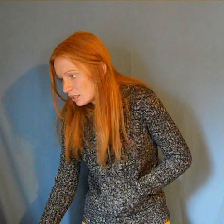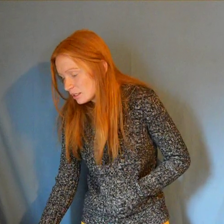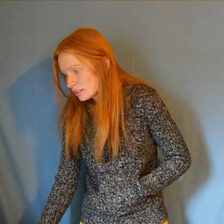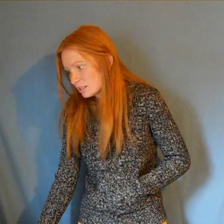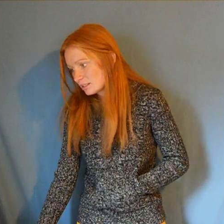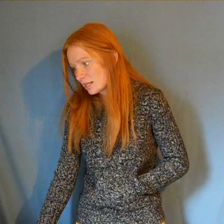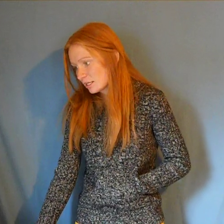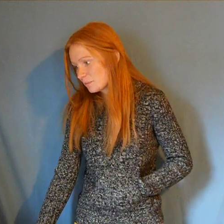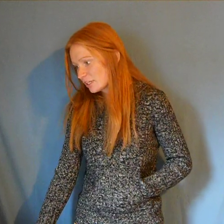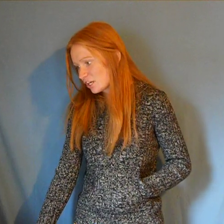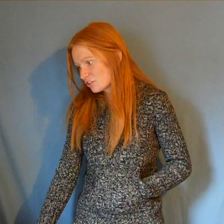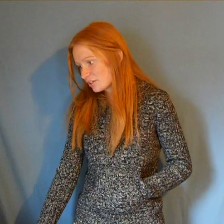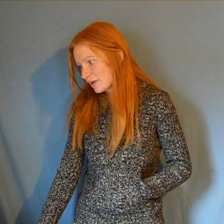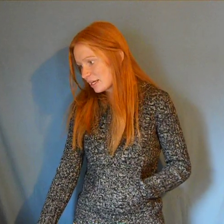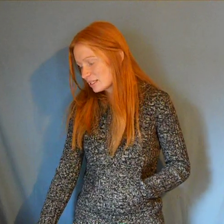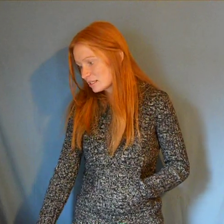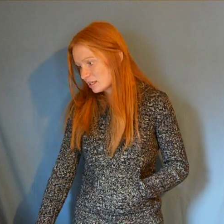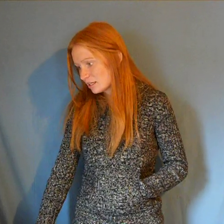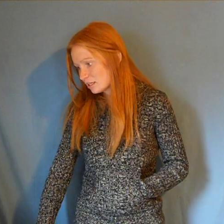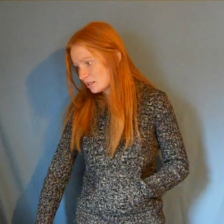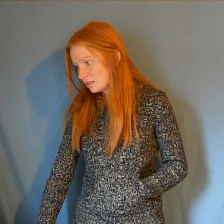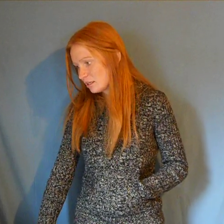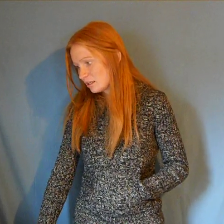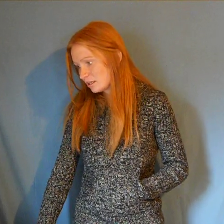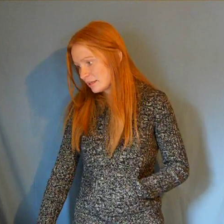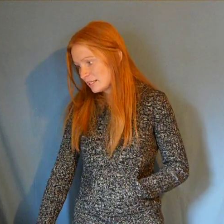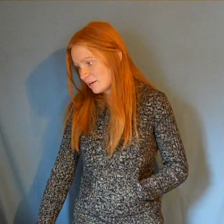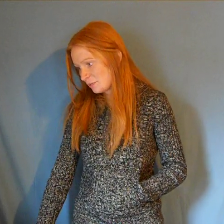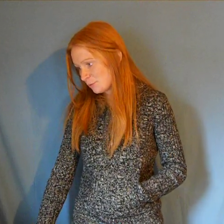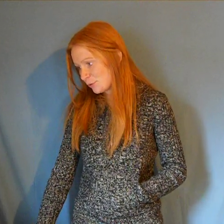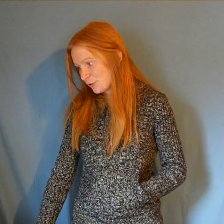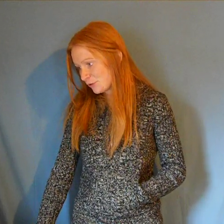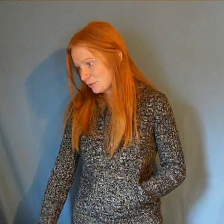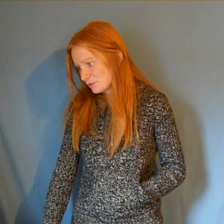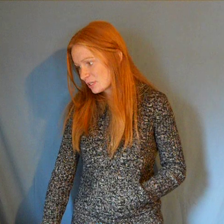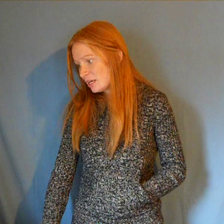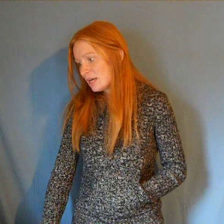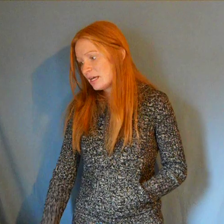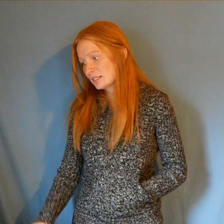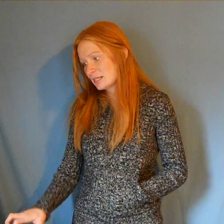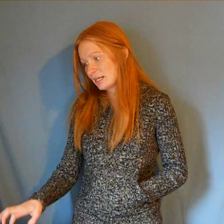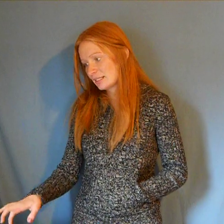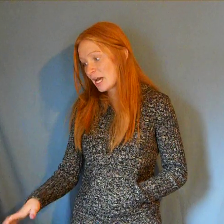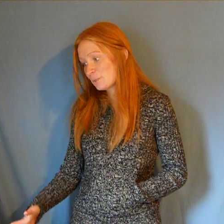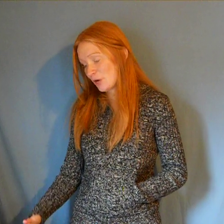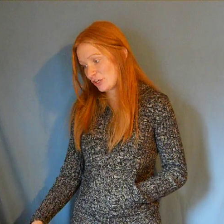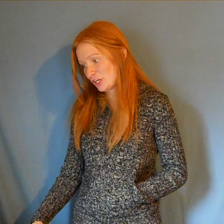It's a telecommunication device that deaf people use. And it's like a typewriter.